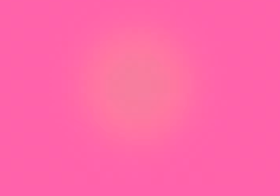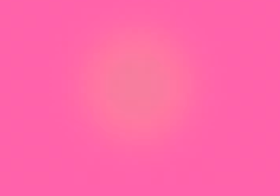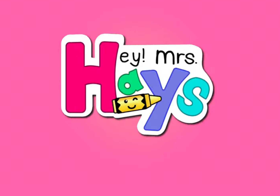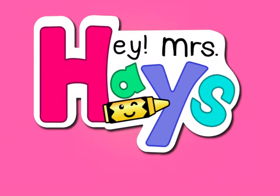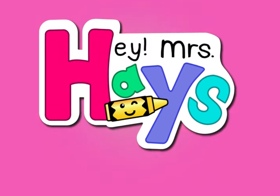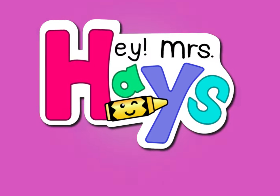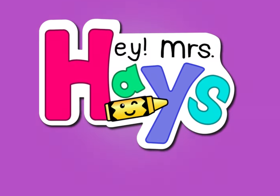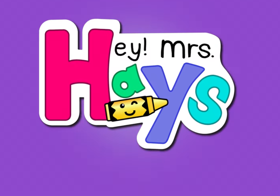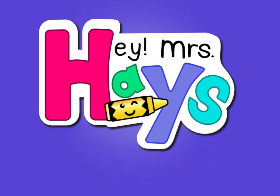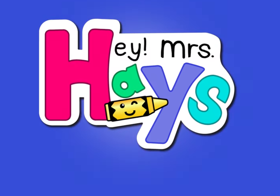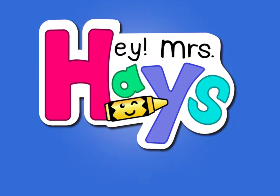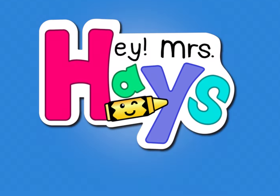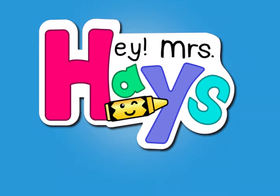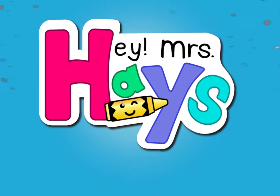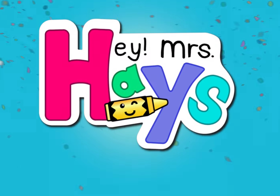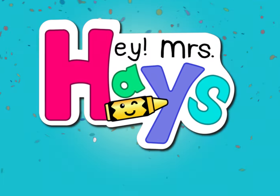Hey, Miss Hayes! Hey!